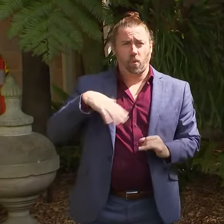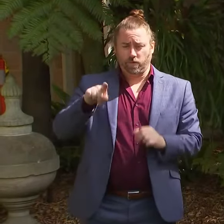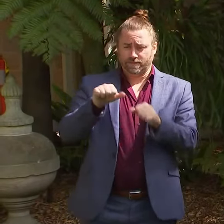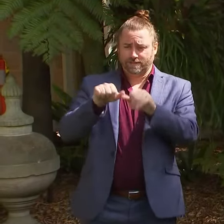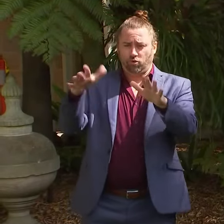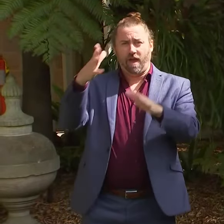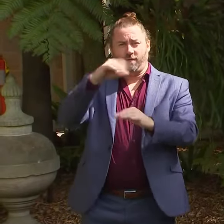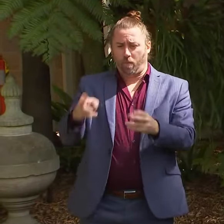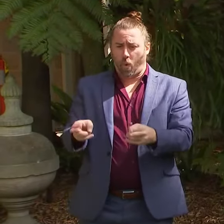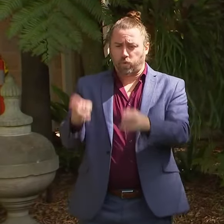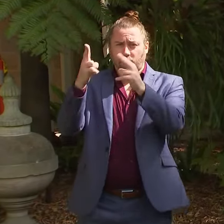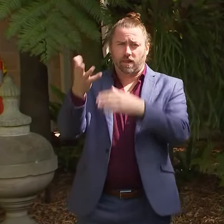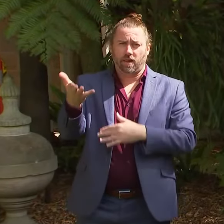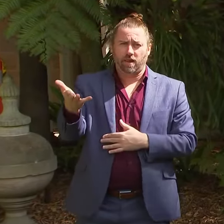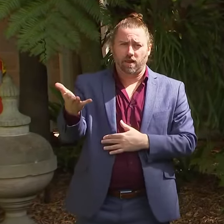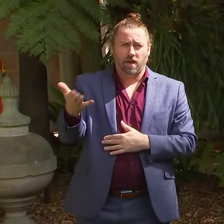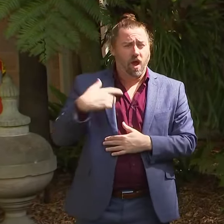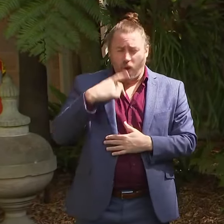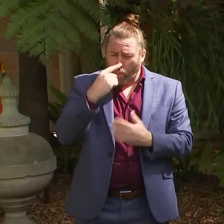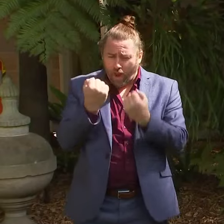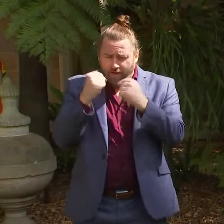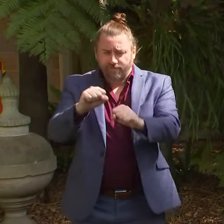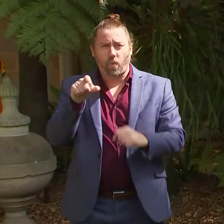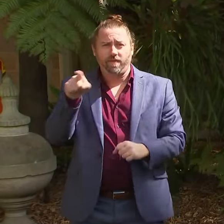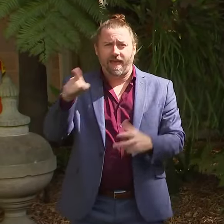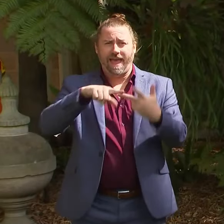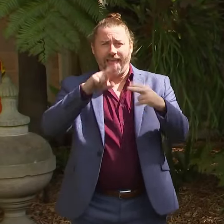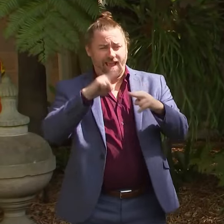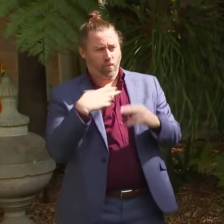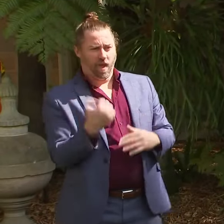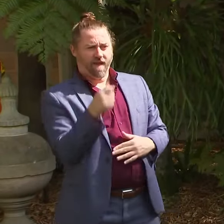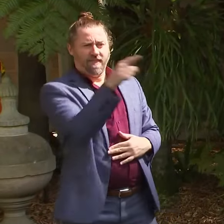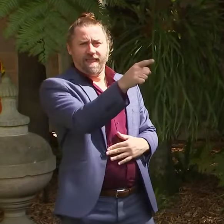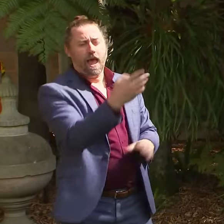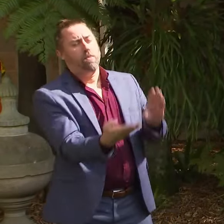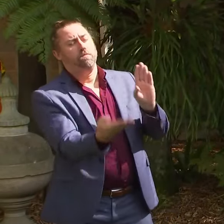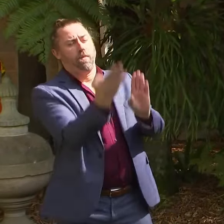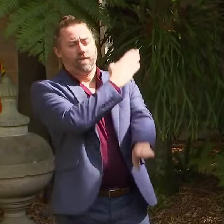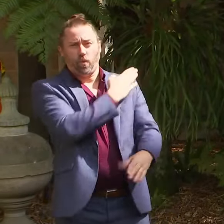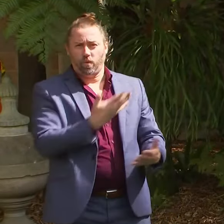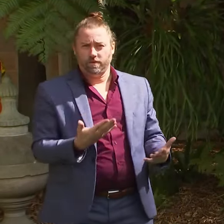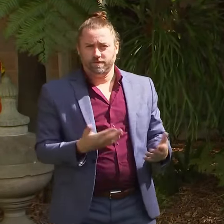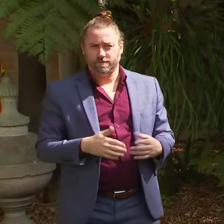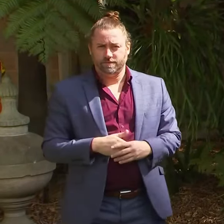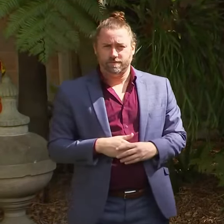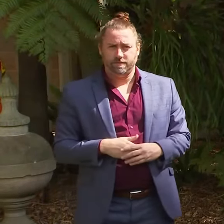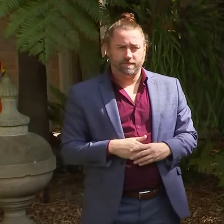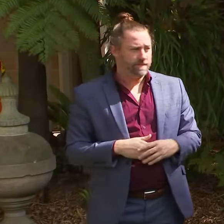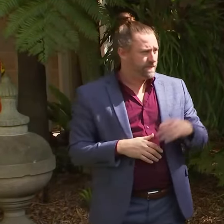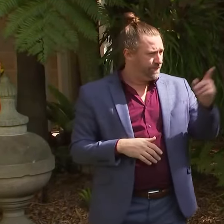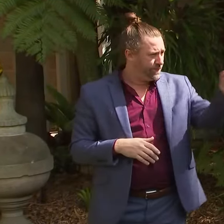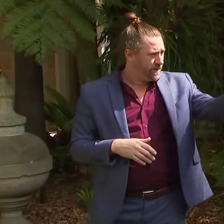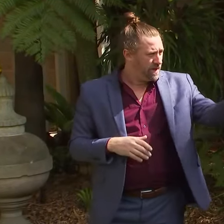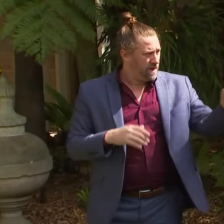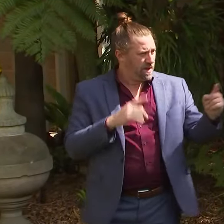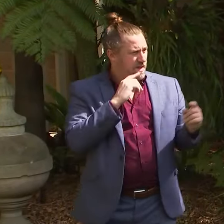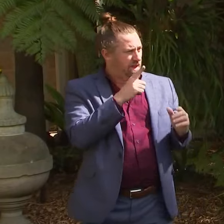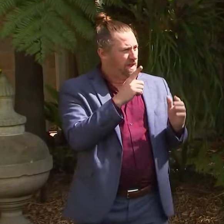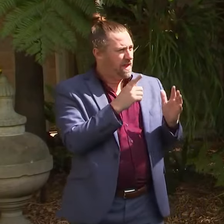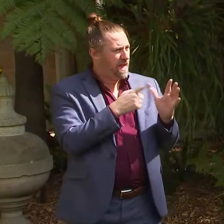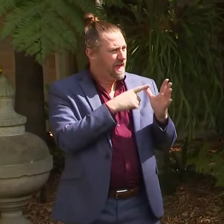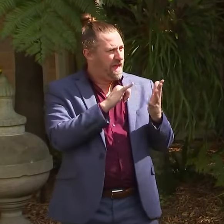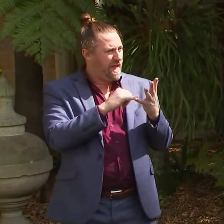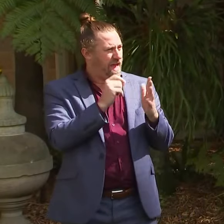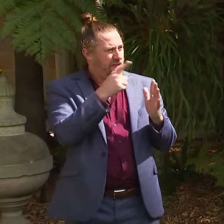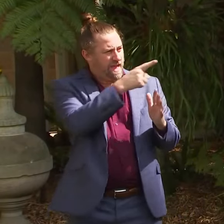transmissions, and it could have been avoided if we had had these purpose-built facilities and the Commonwealth department with us. What's the contract with the passport of medical?